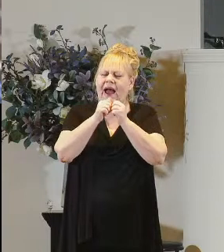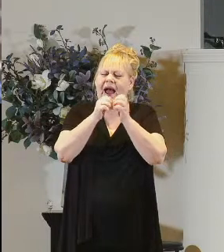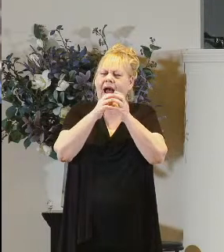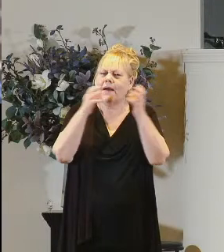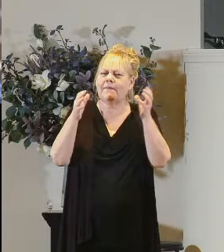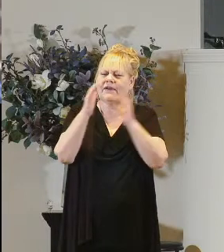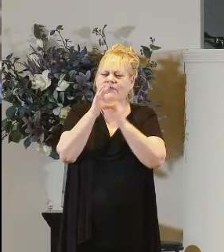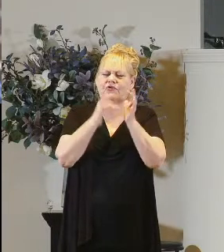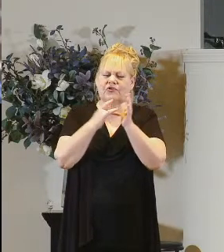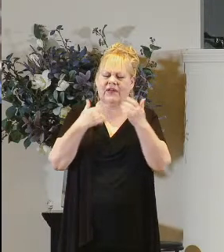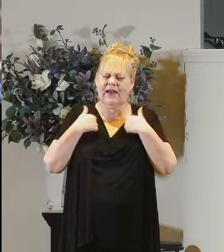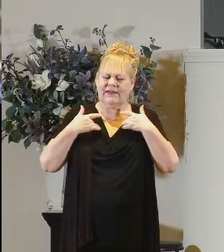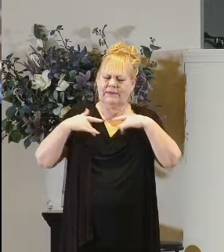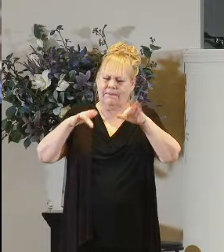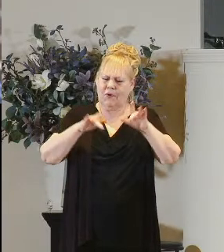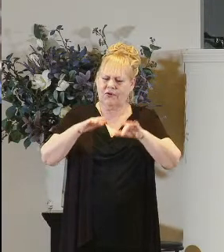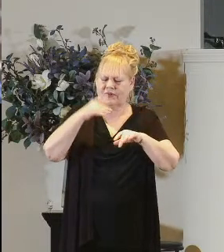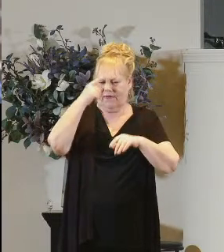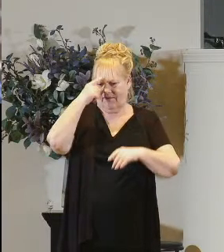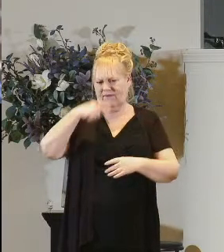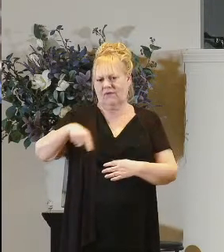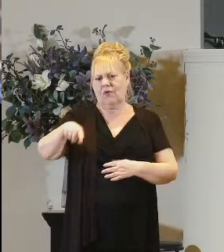mercy on you